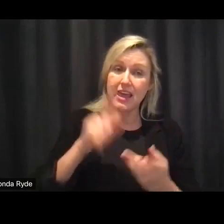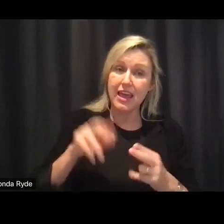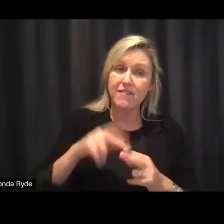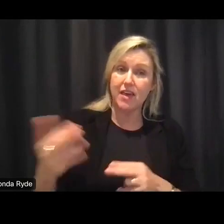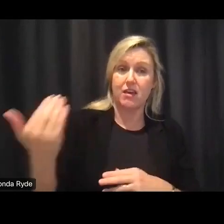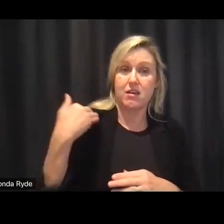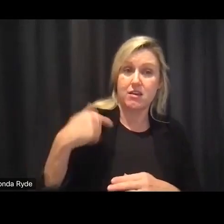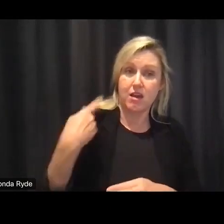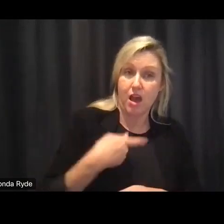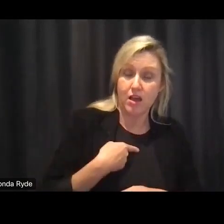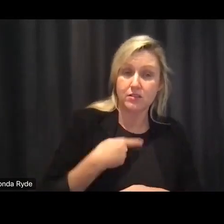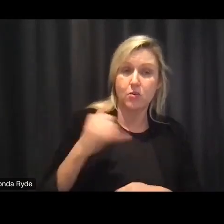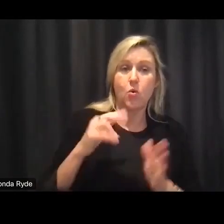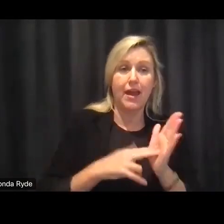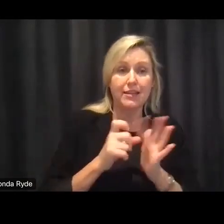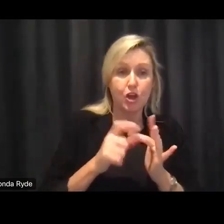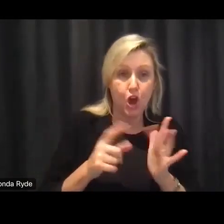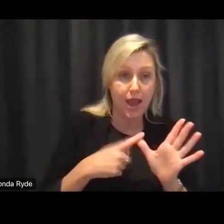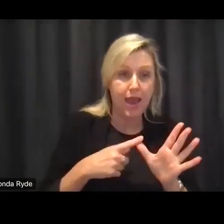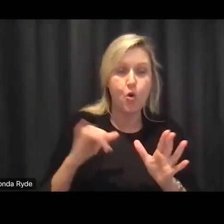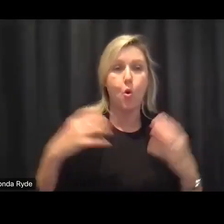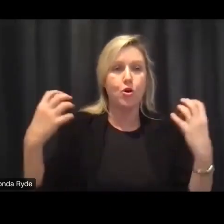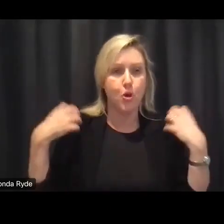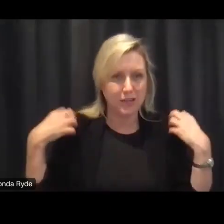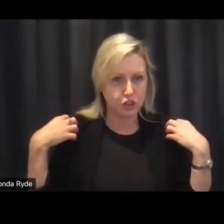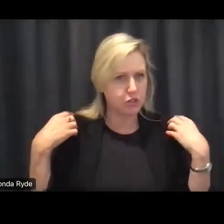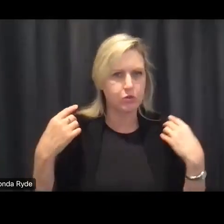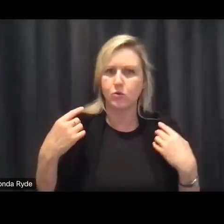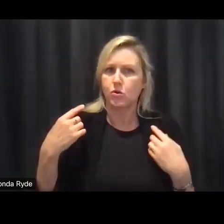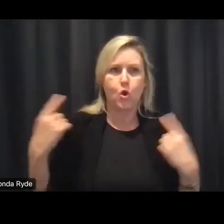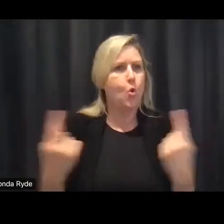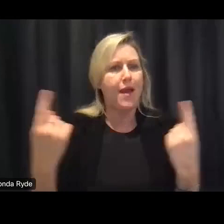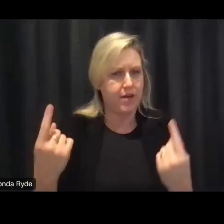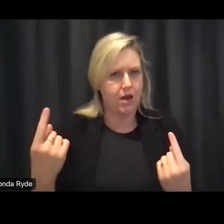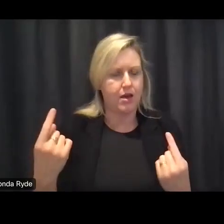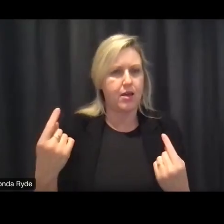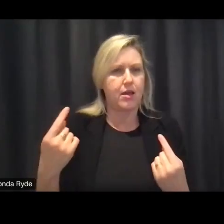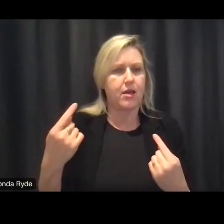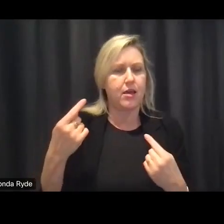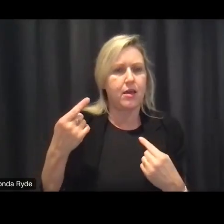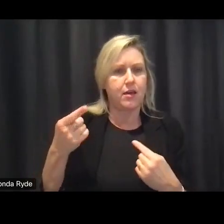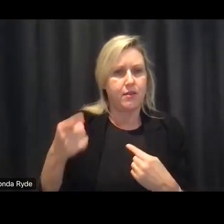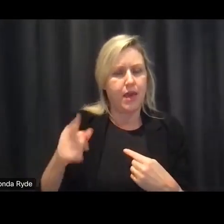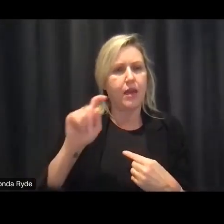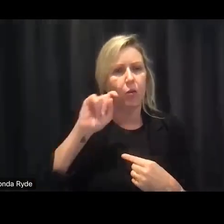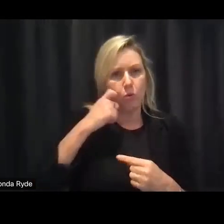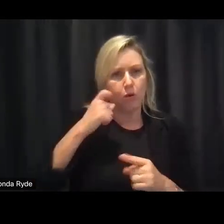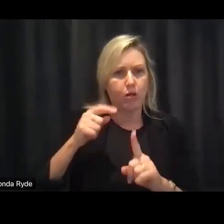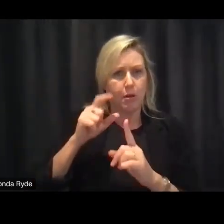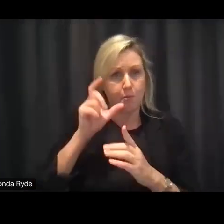or the agency or the commission whoever it might be that they will have with them trusted